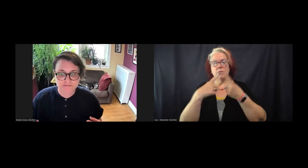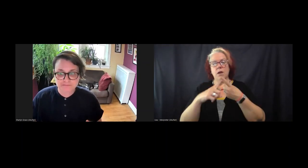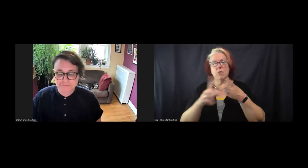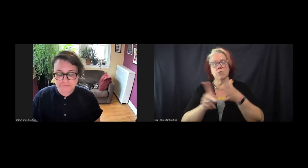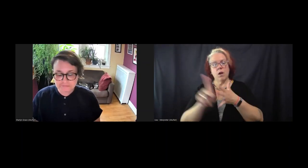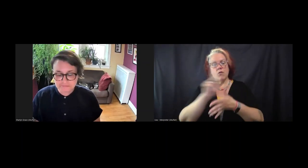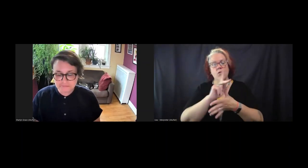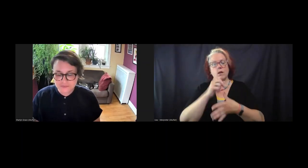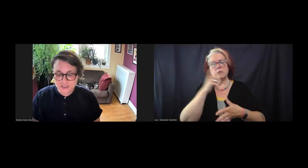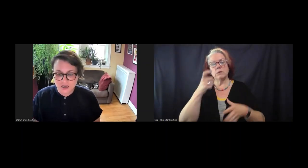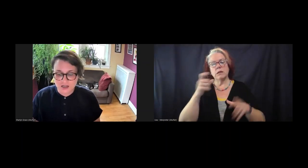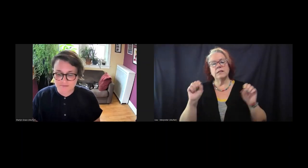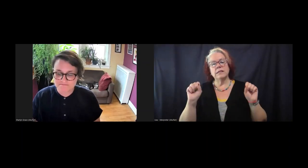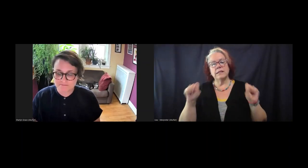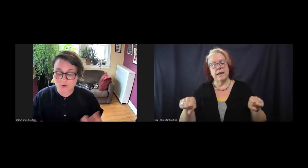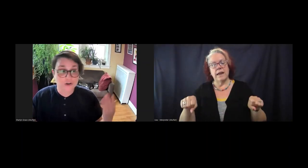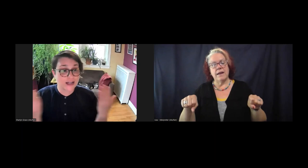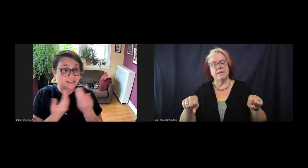it can